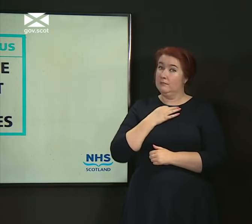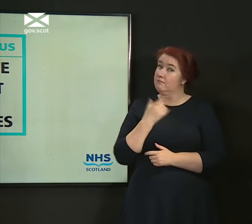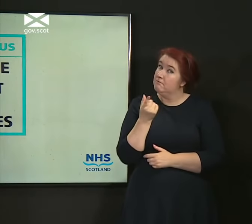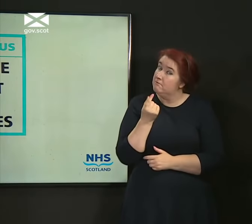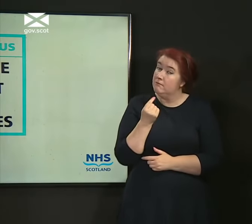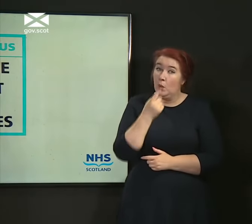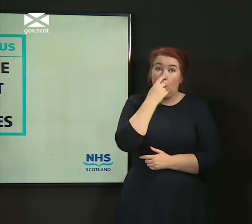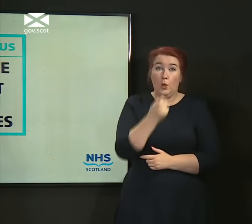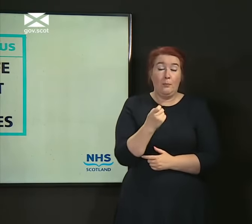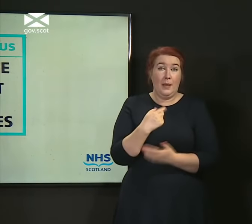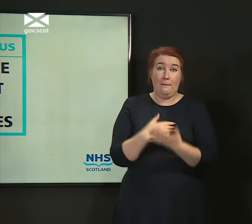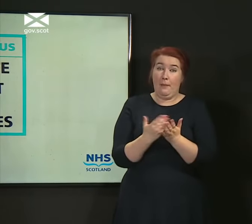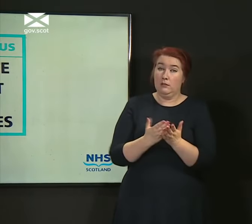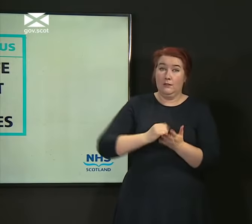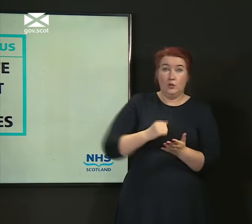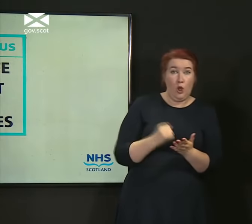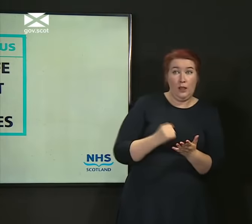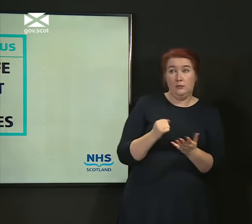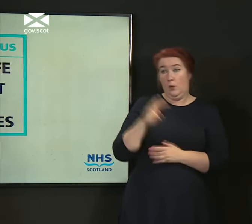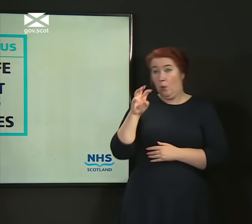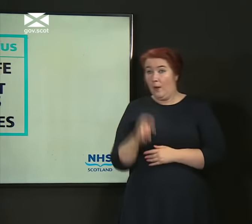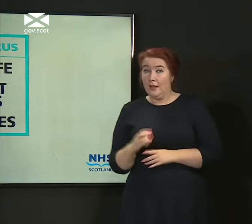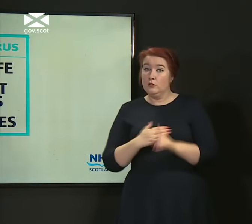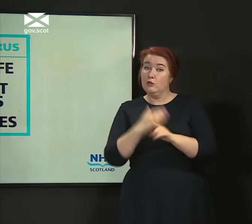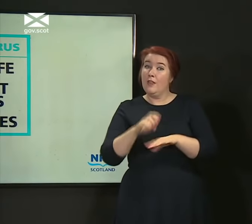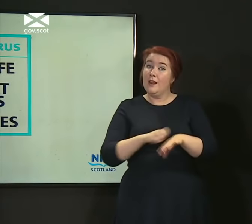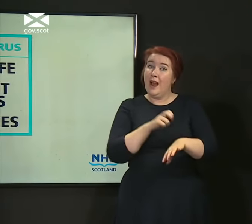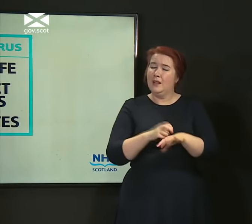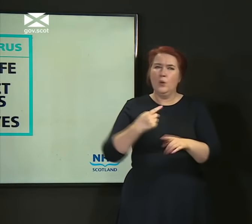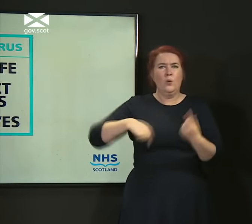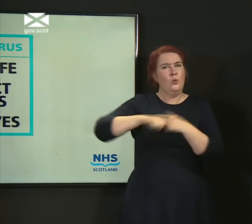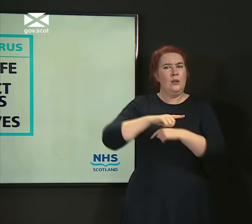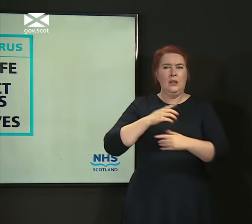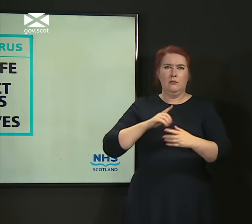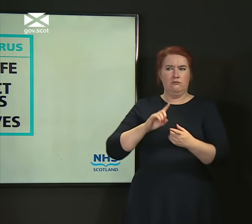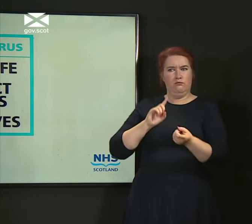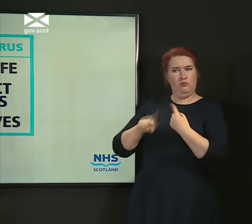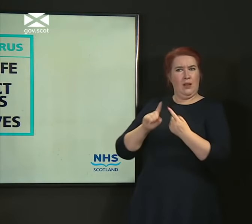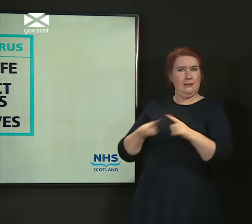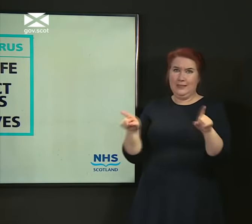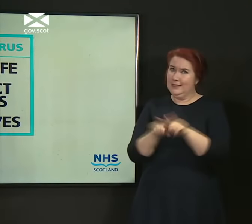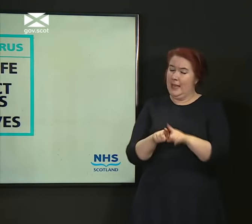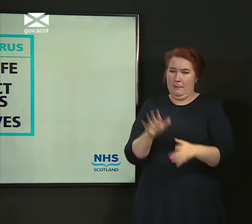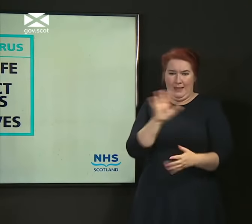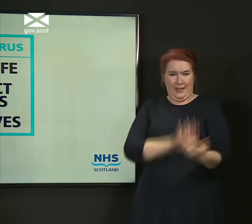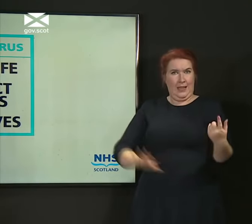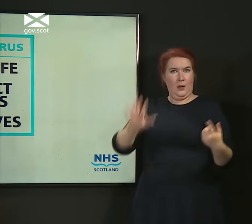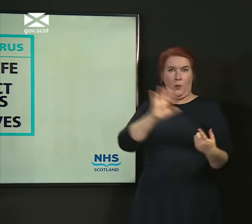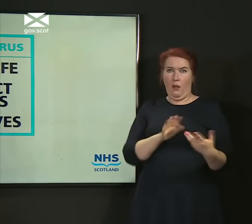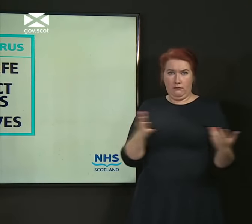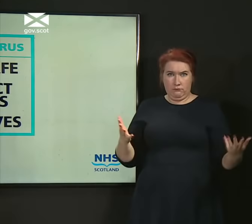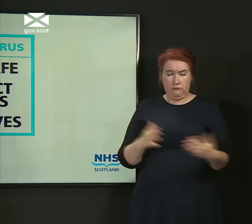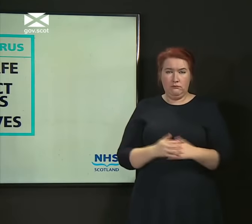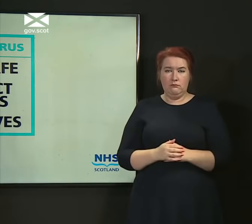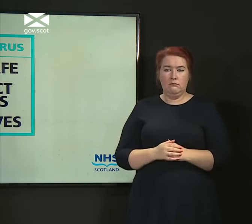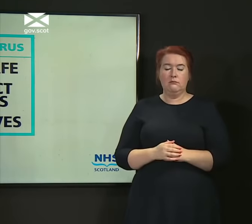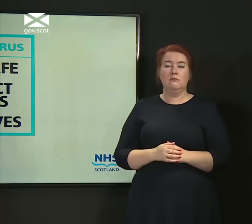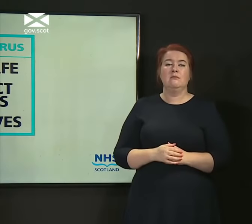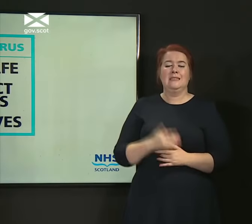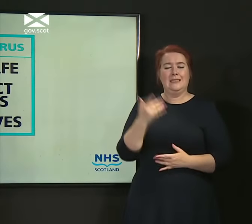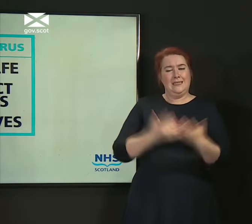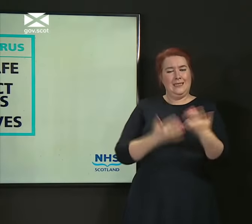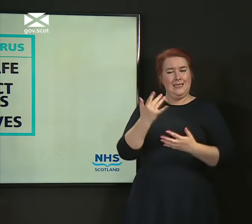Scotland, of Wales, of Northern Ireland, and we would respond appropriately, wherever that would be. The numbers in England